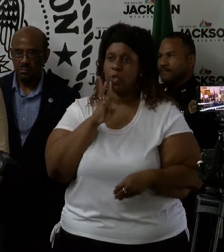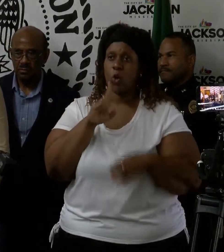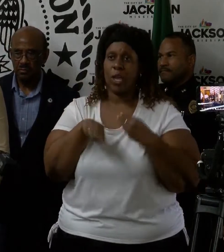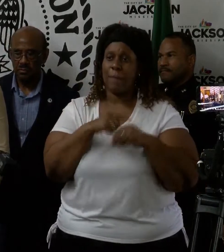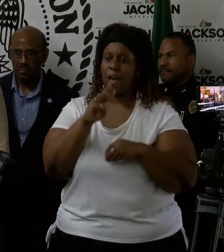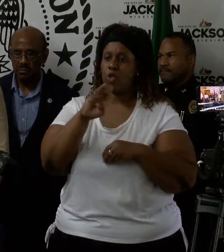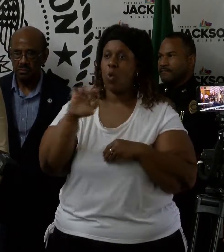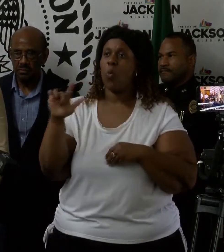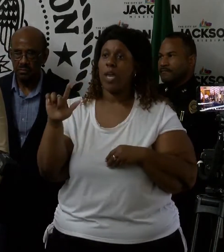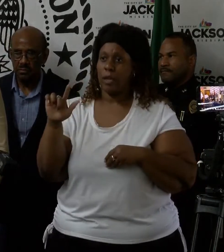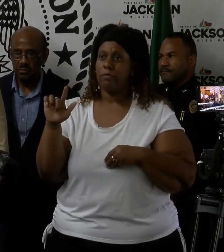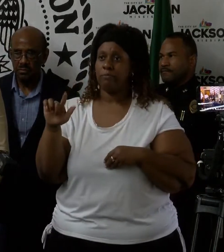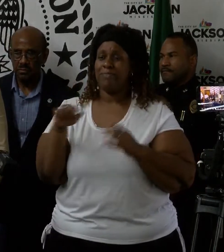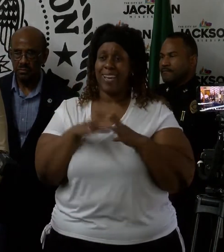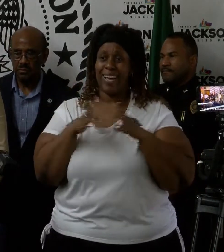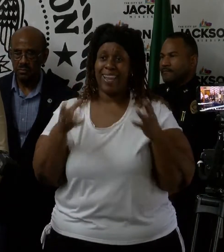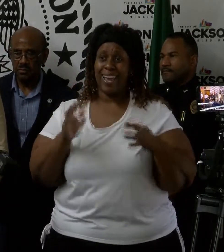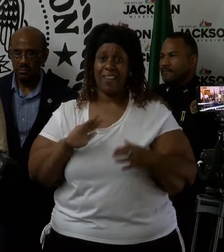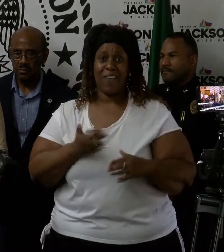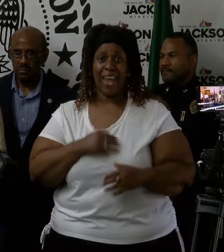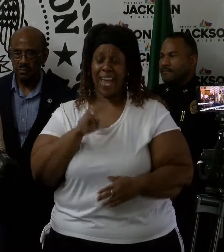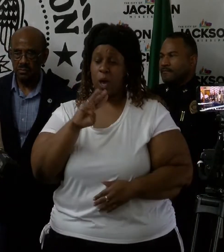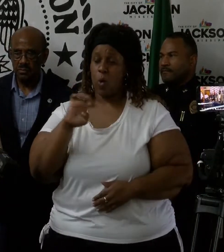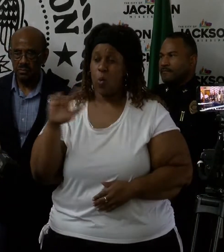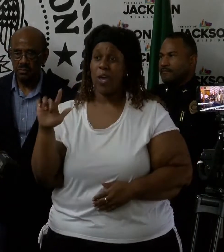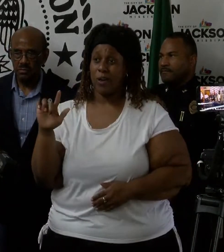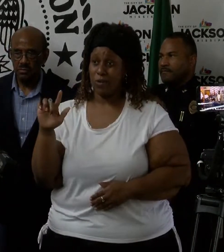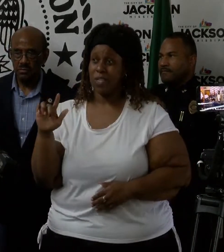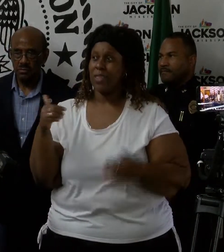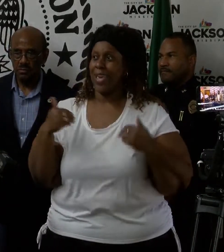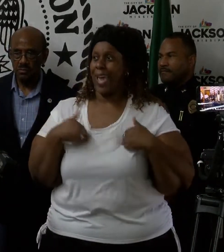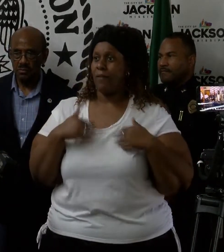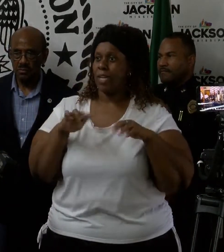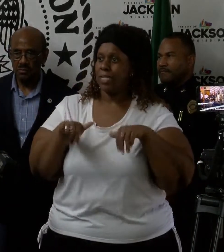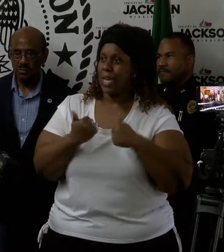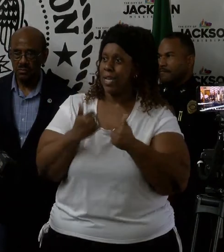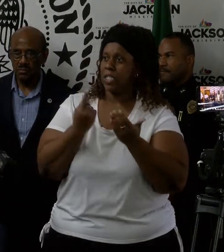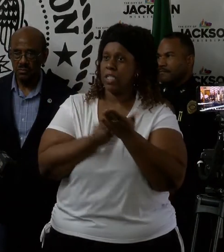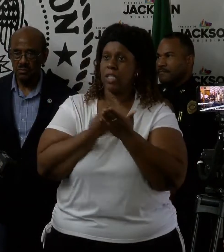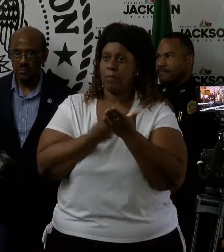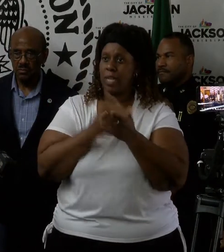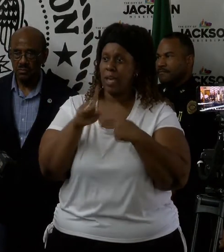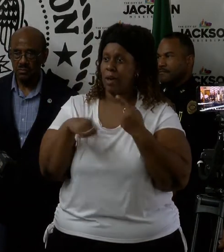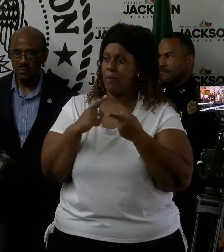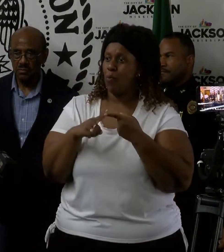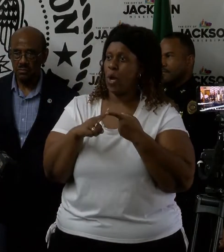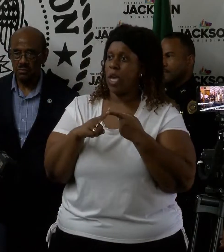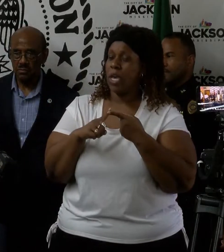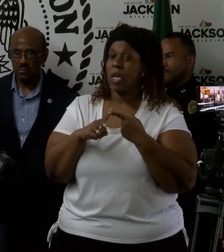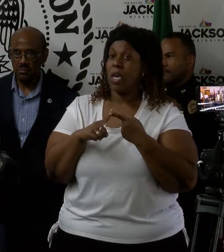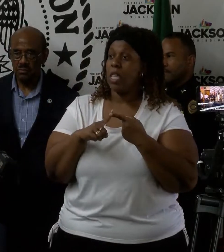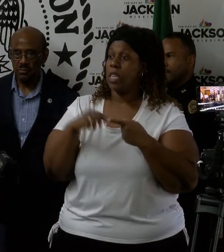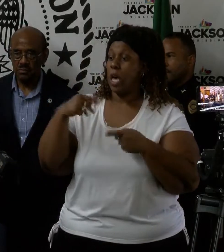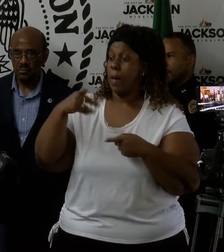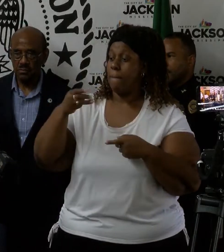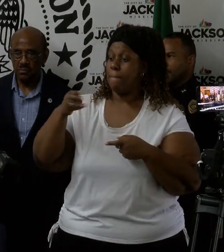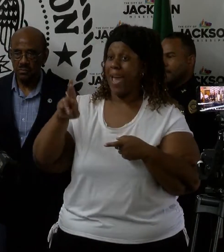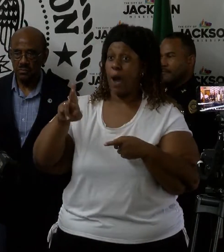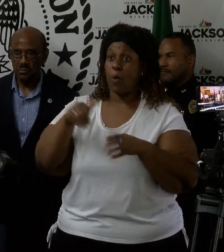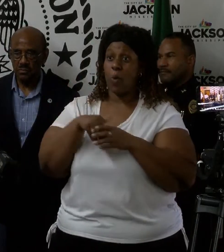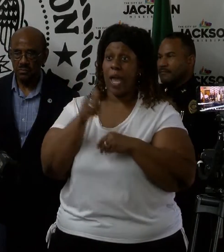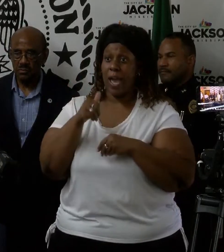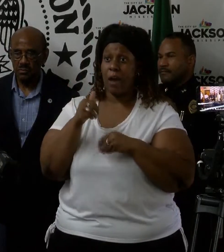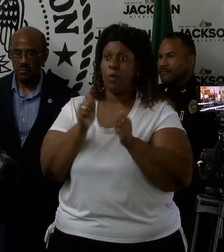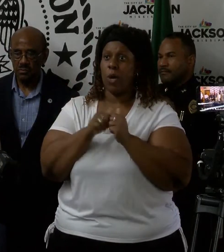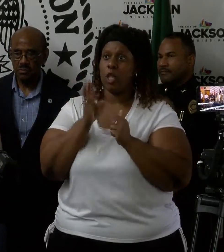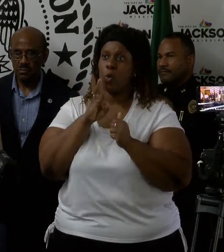Many of our wells experienced challenges when power was lost due to waters rising